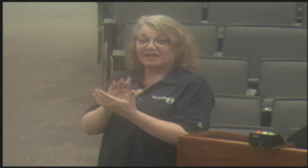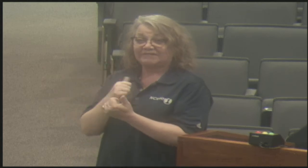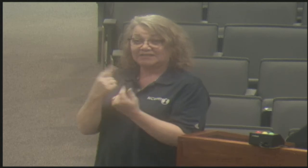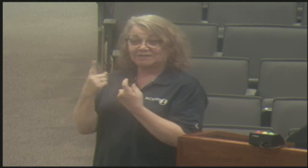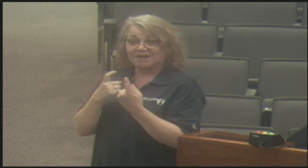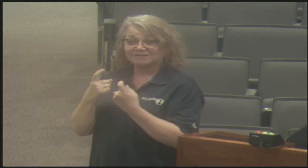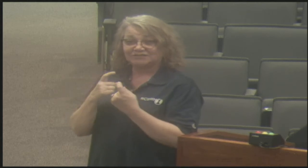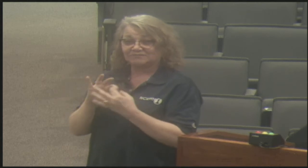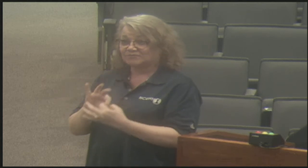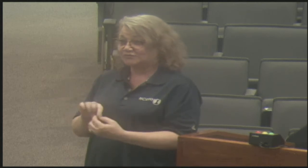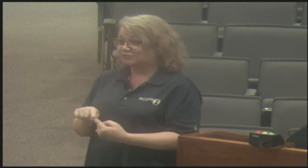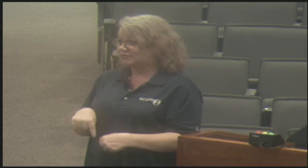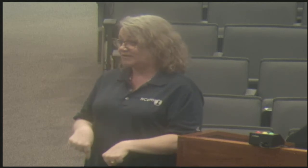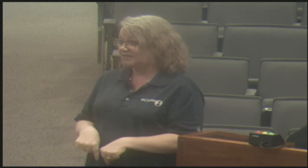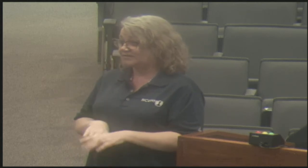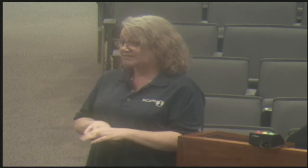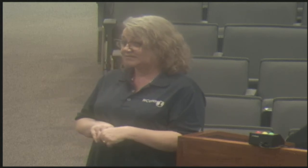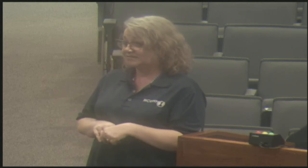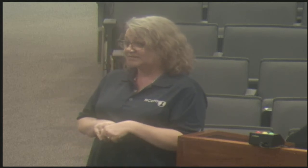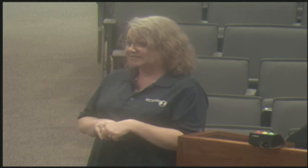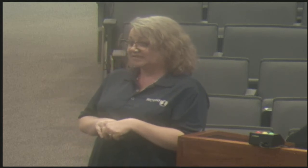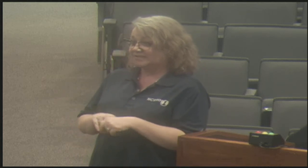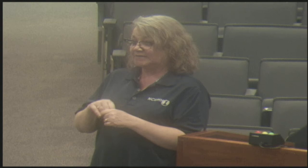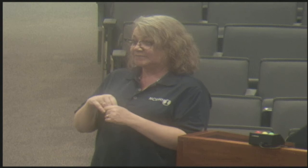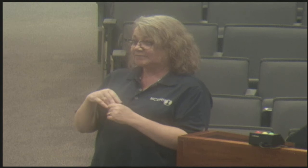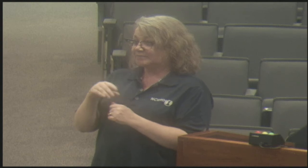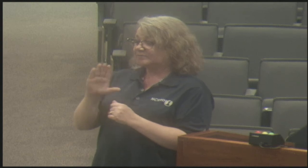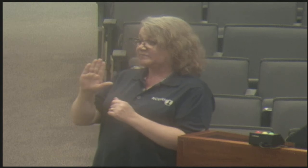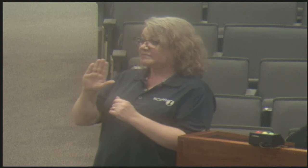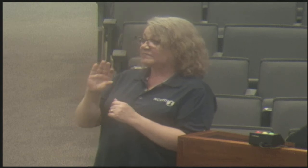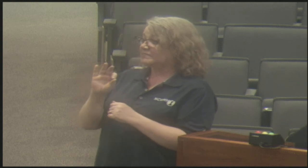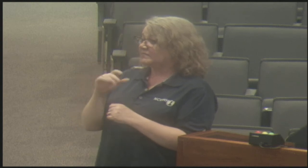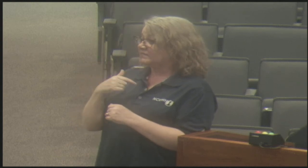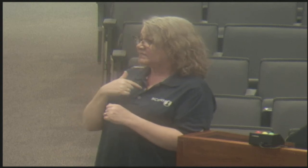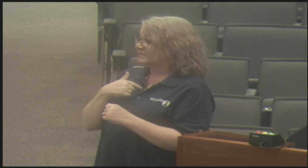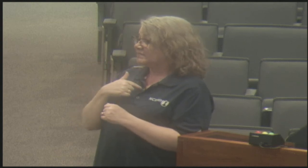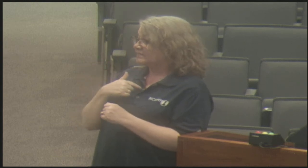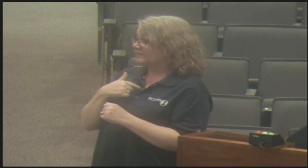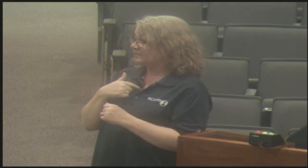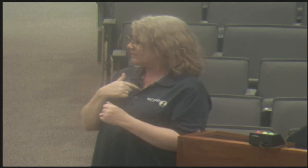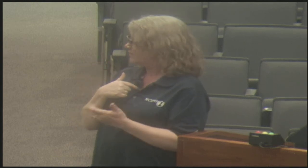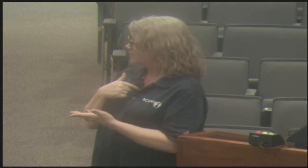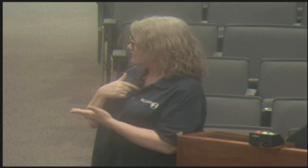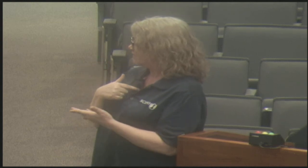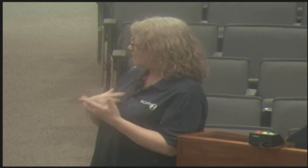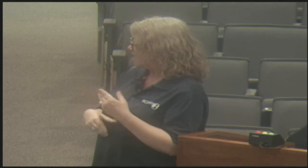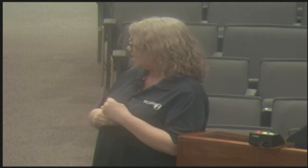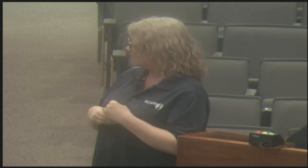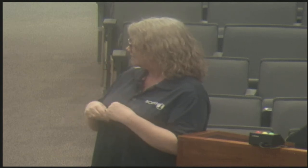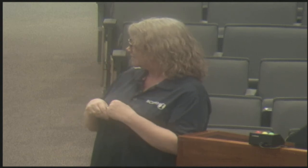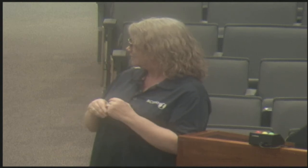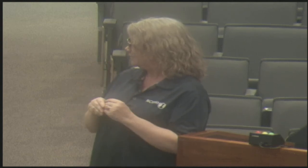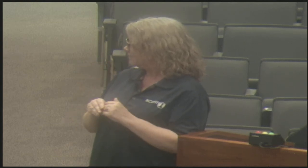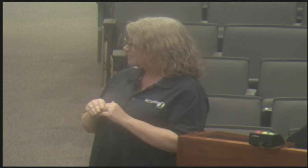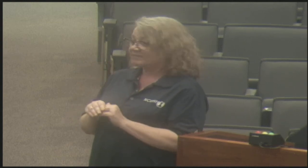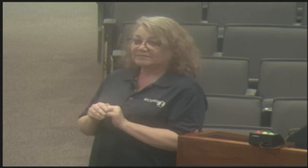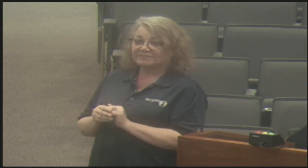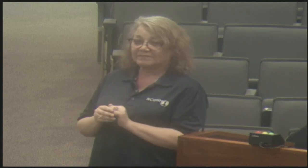And at that point, oh, I'm sorry, did you have a question? And I guess I should ask if there's any questions up until now, I'll take those.